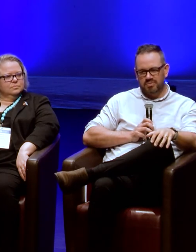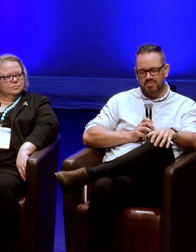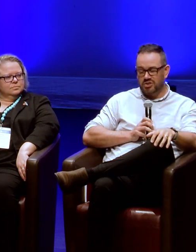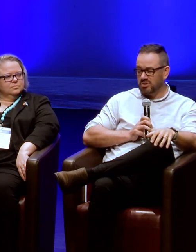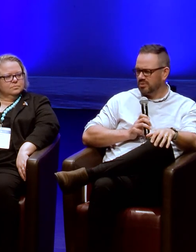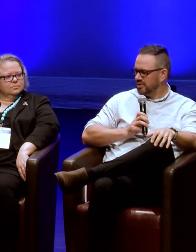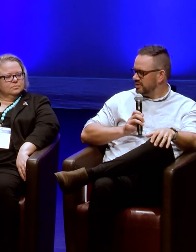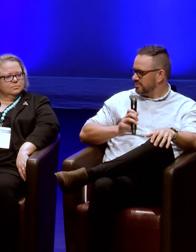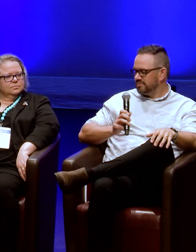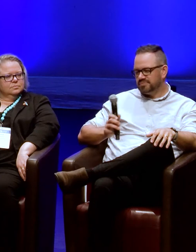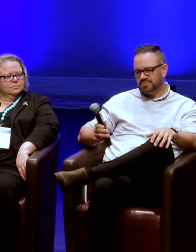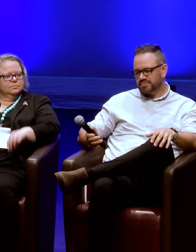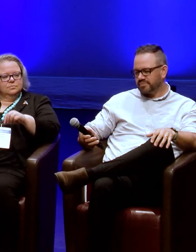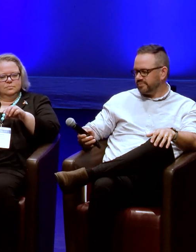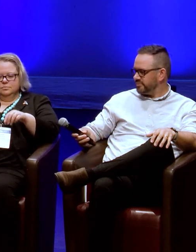from in general.